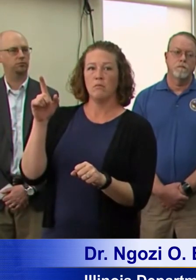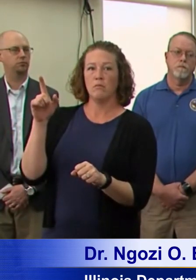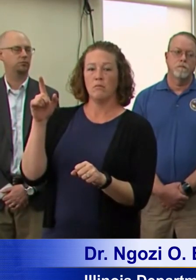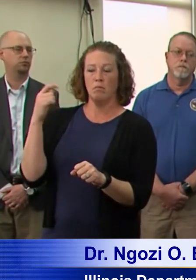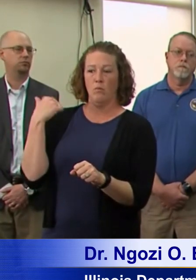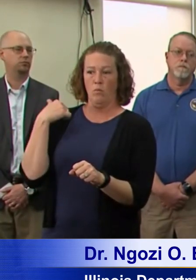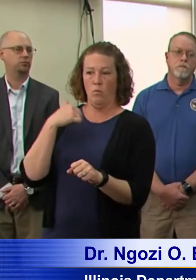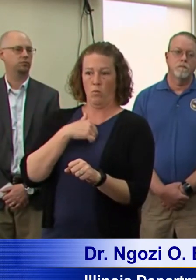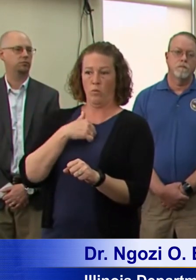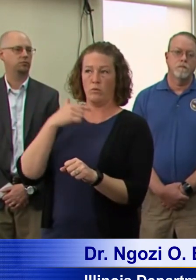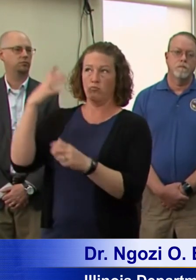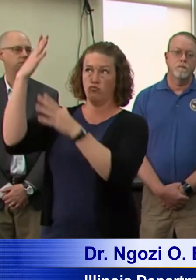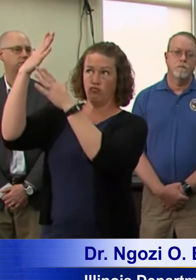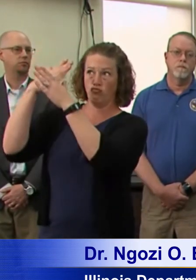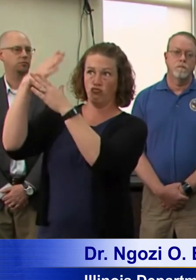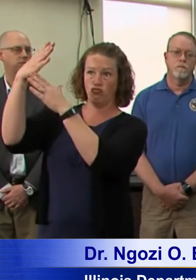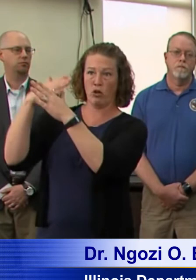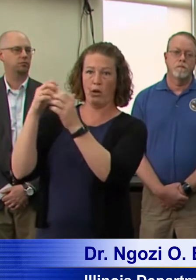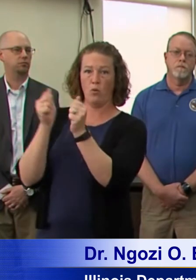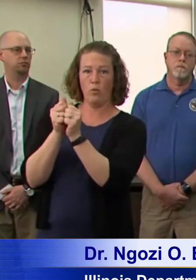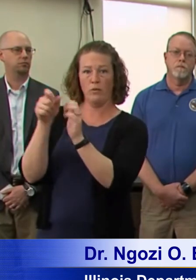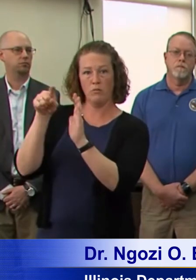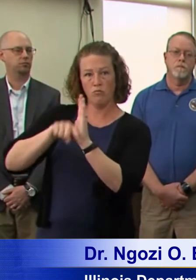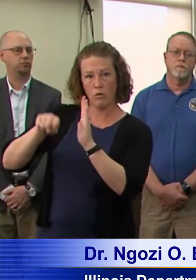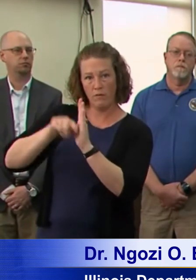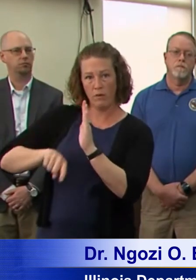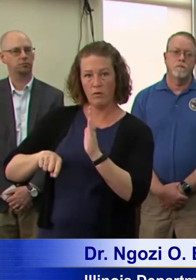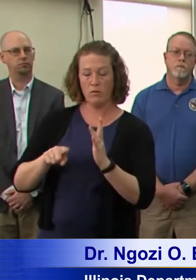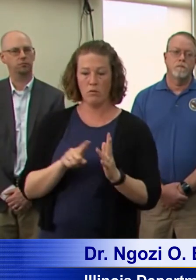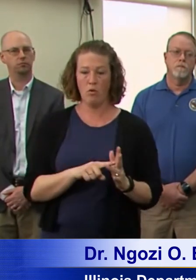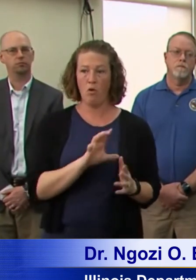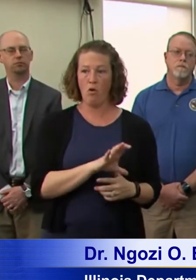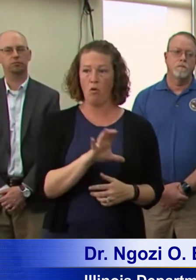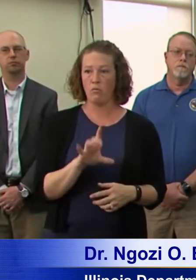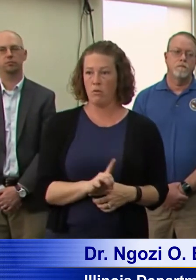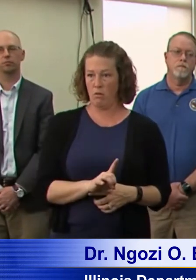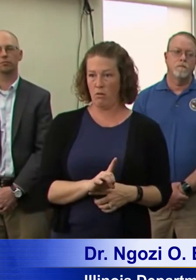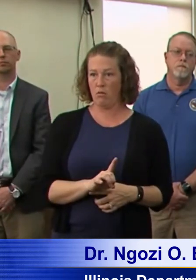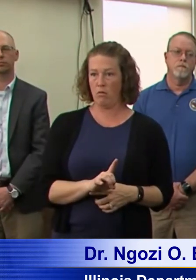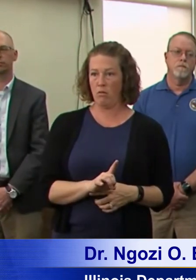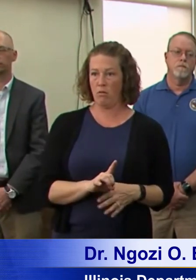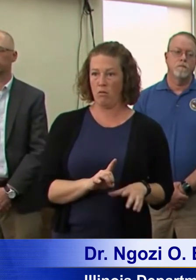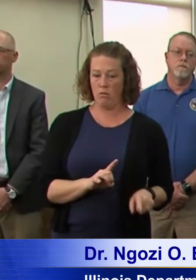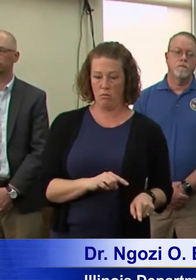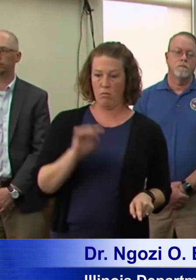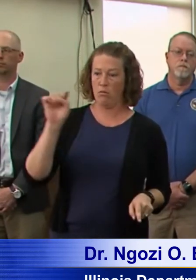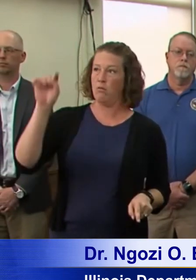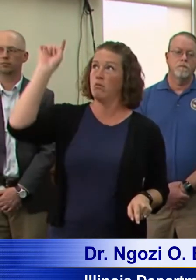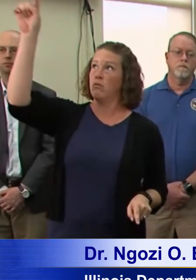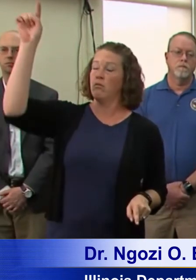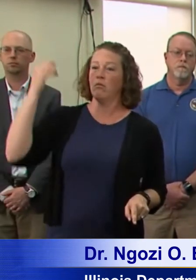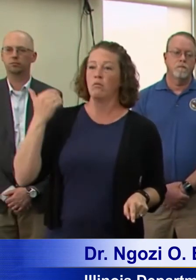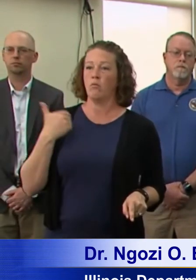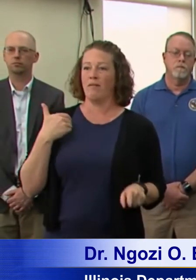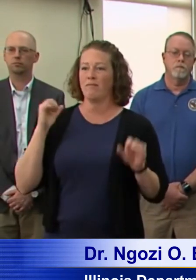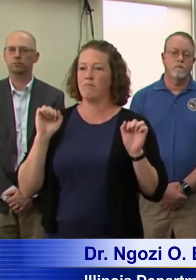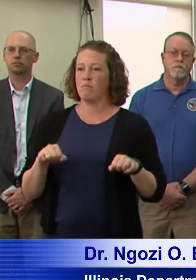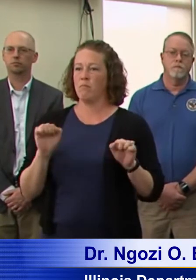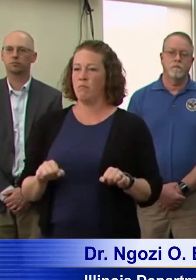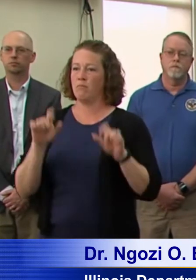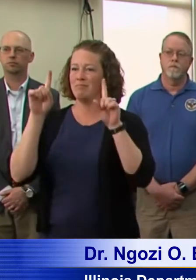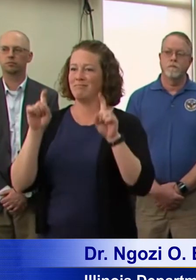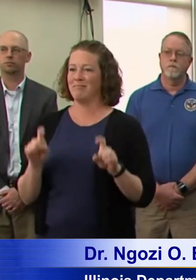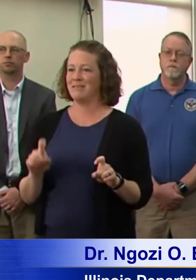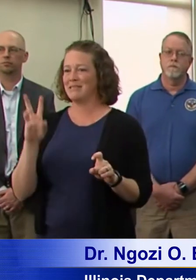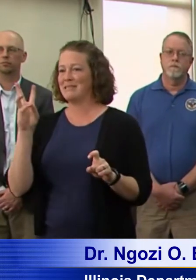also to our Spring, Springfield lab, as well as our Carbondale lab. And so there's a capacity to test 60 to 100 samples a day. And so